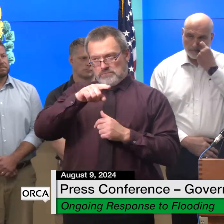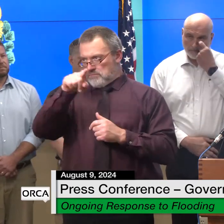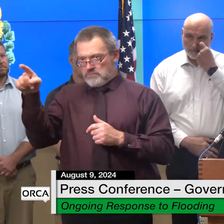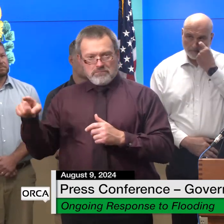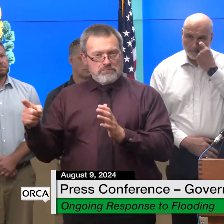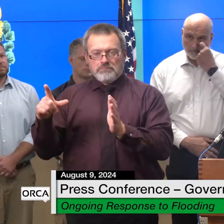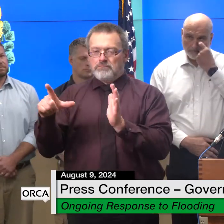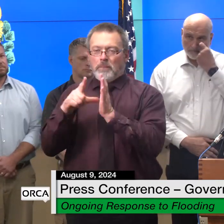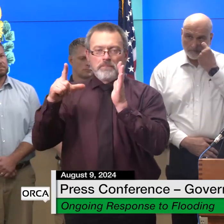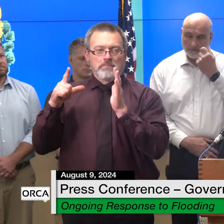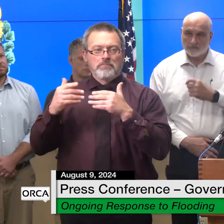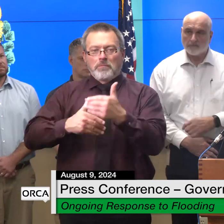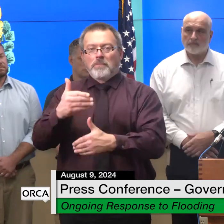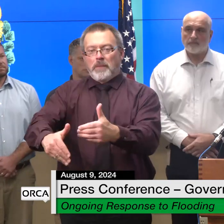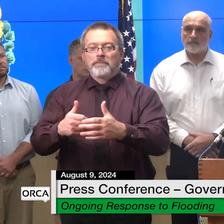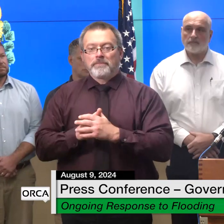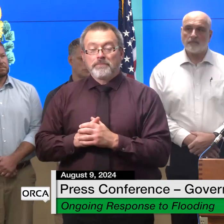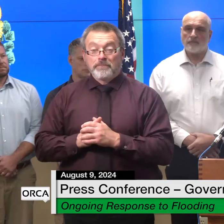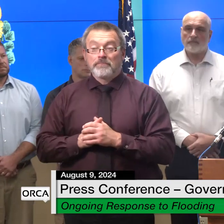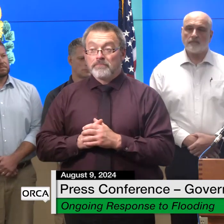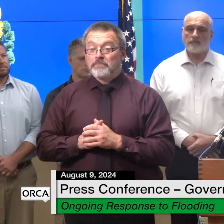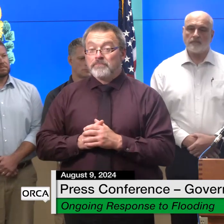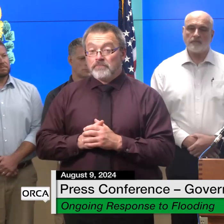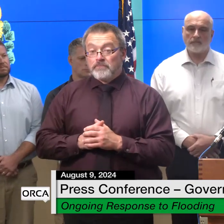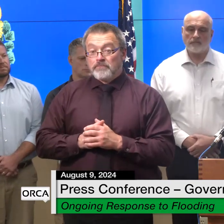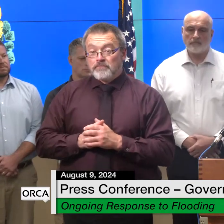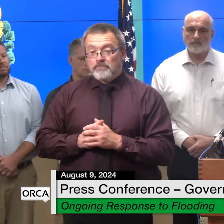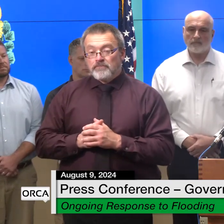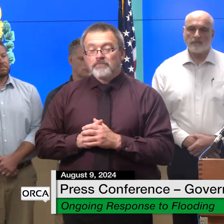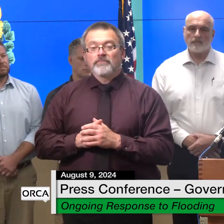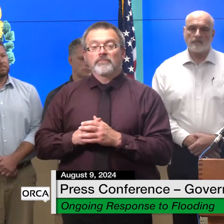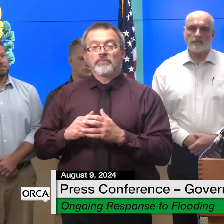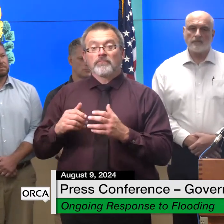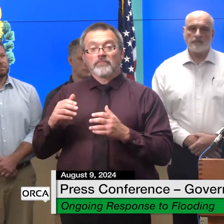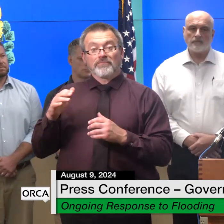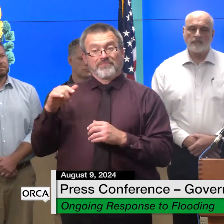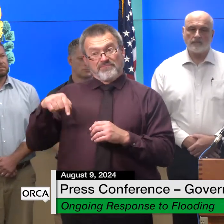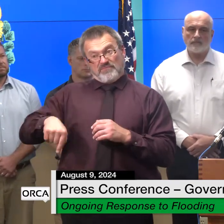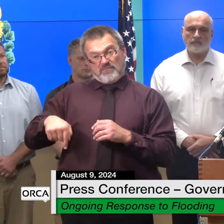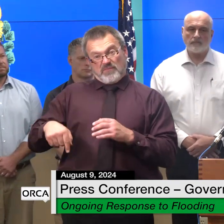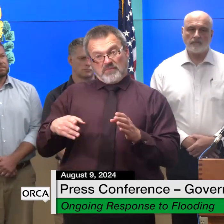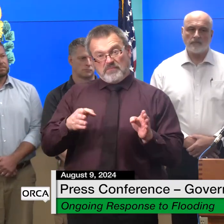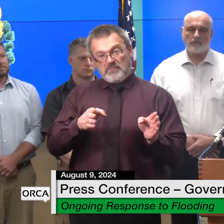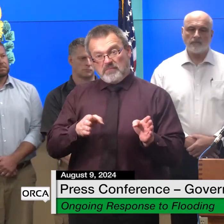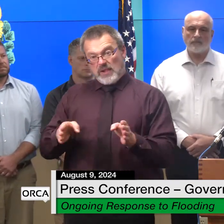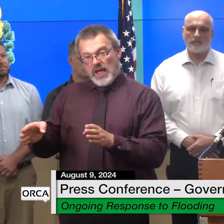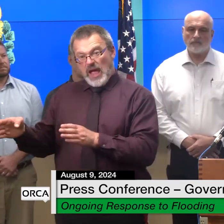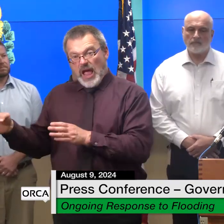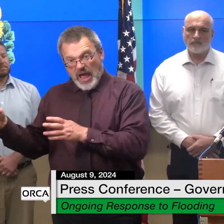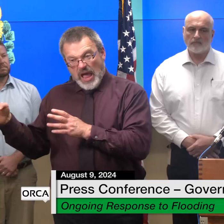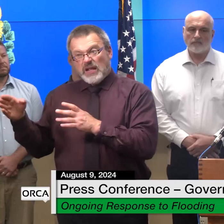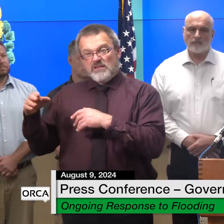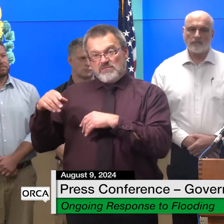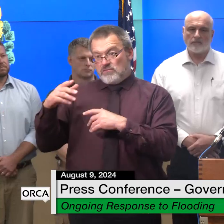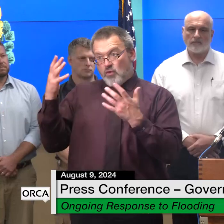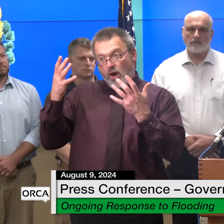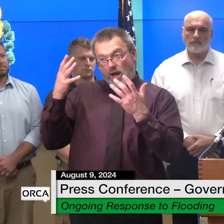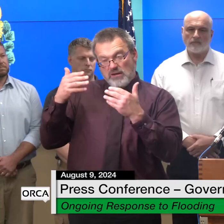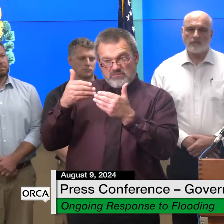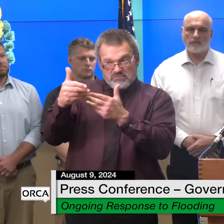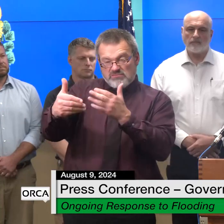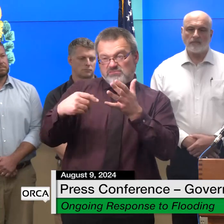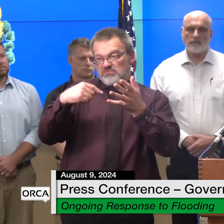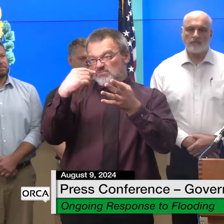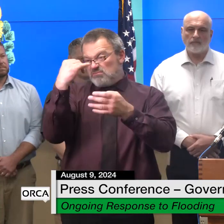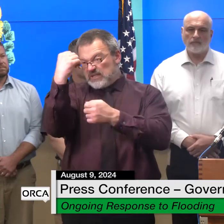our plan is to place 30 mobile homes by the end of the calendar year and as many as a hundred by the end of the fiscal year